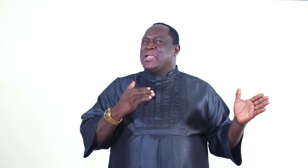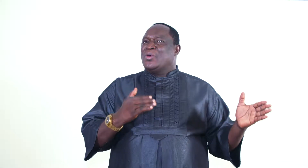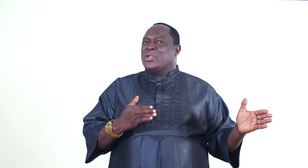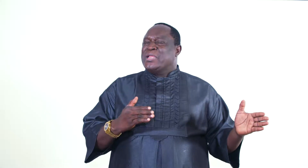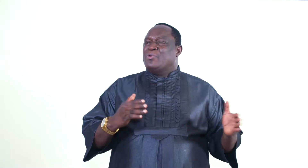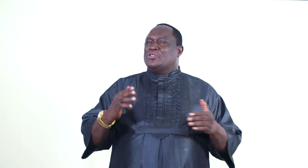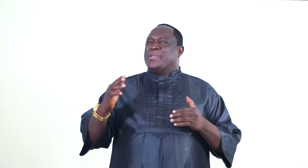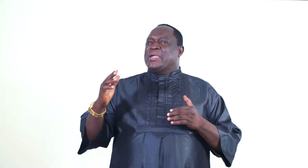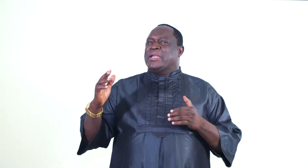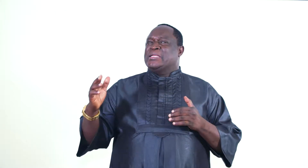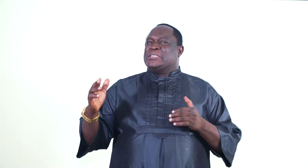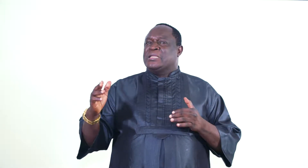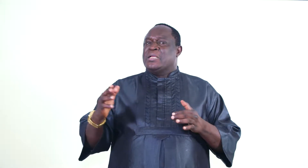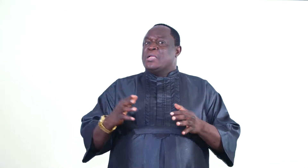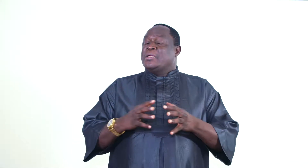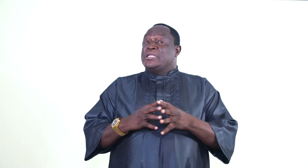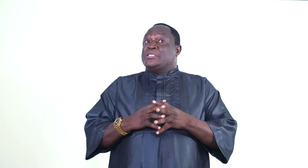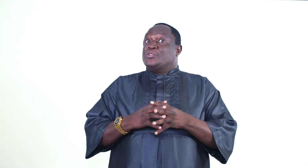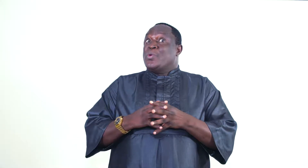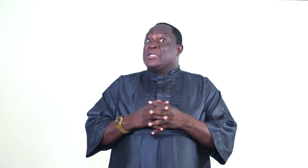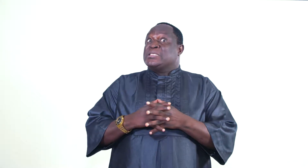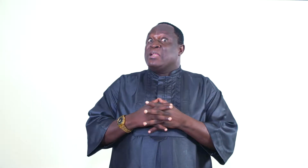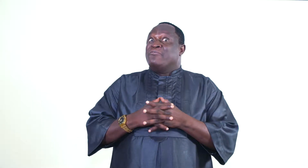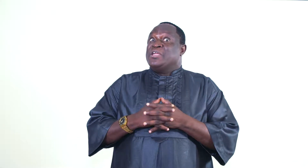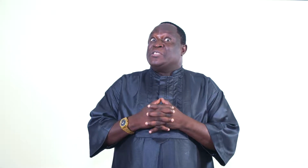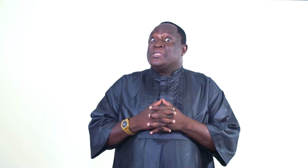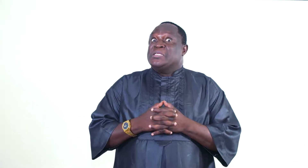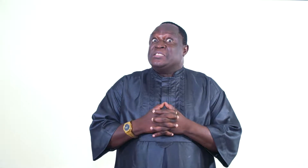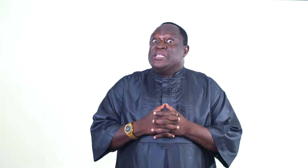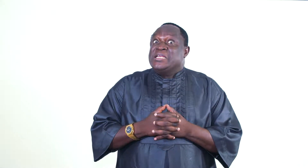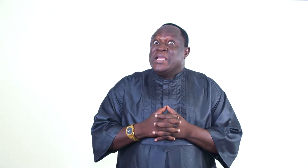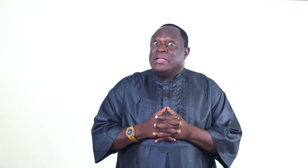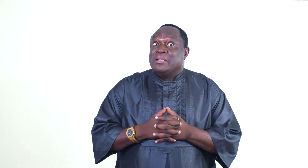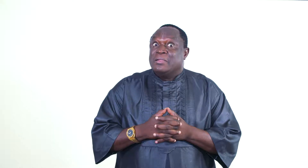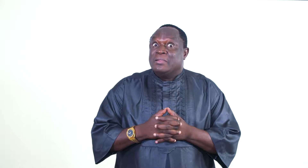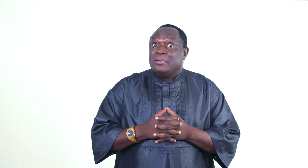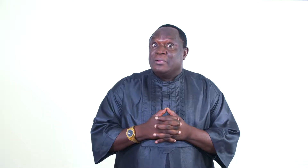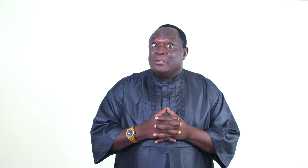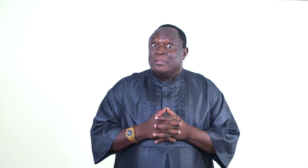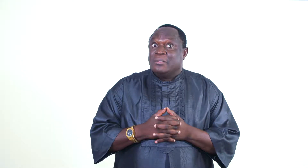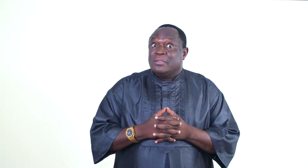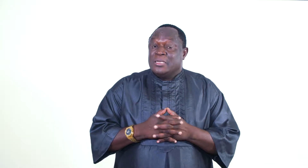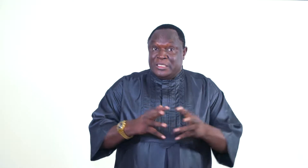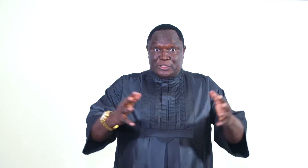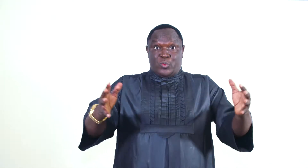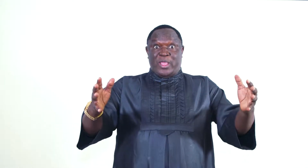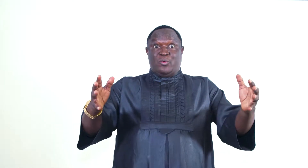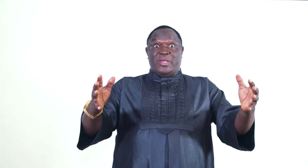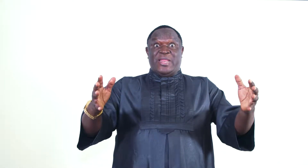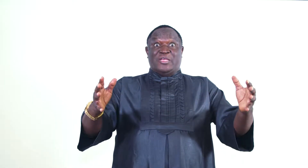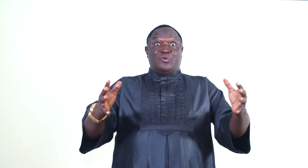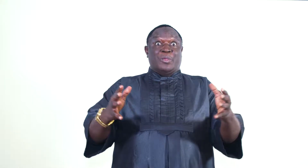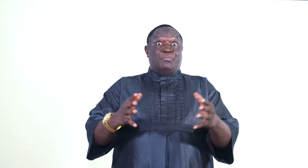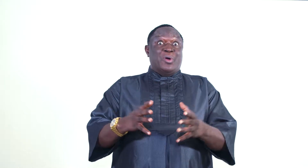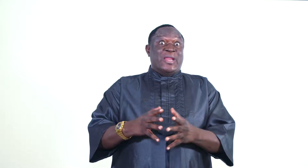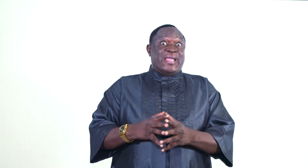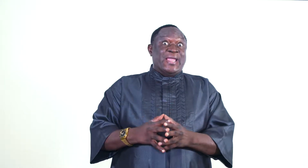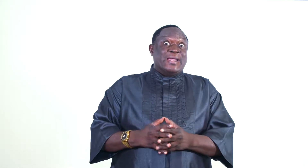God, there must be a cleansing. This is where salvation is needed. This is where you need to be born again.